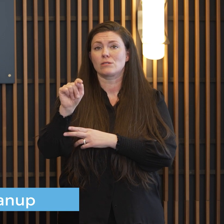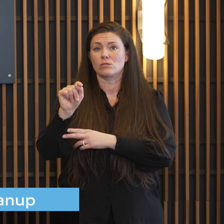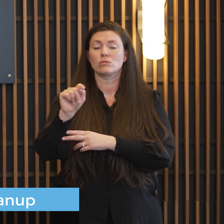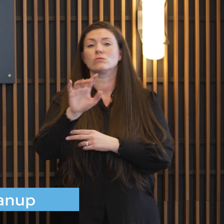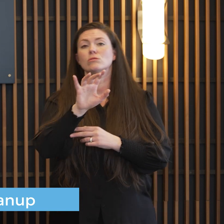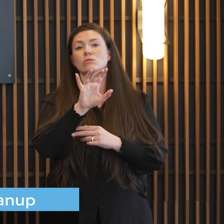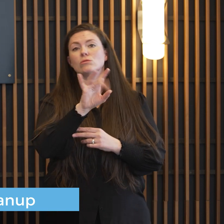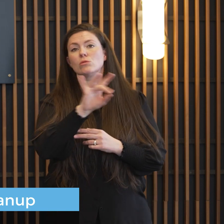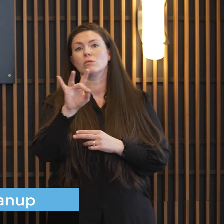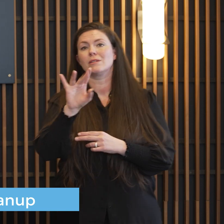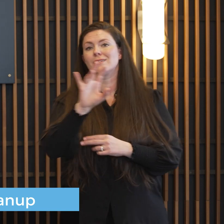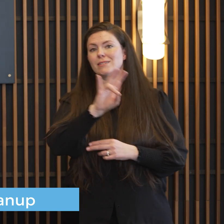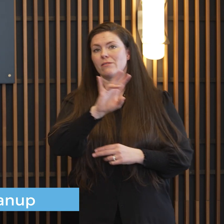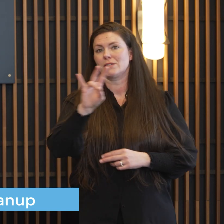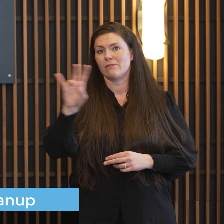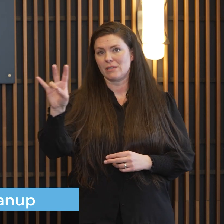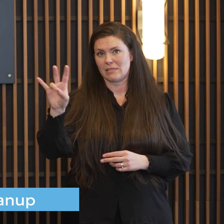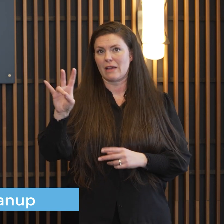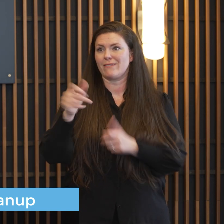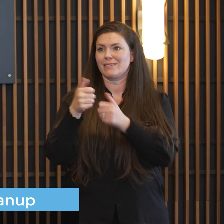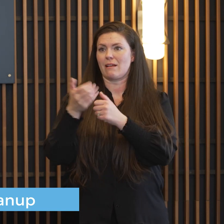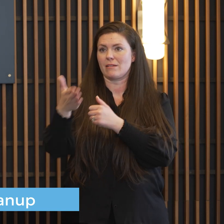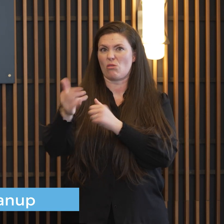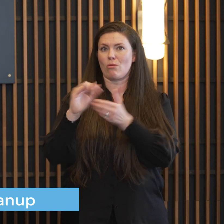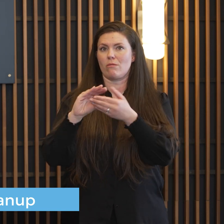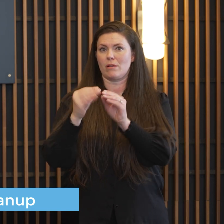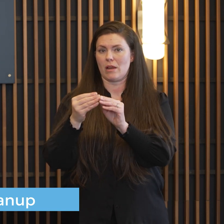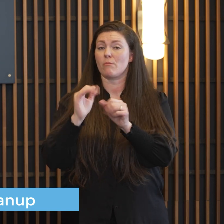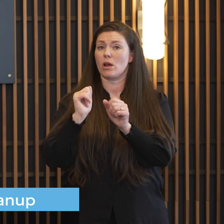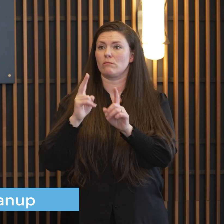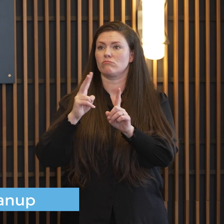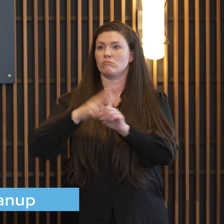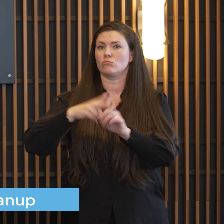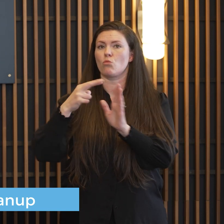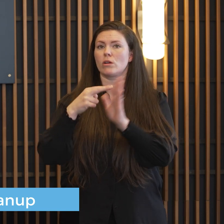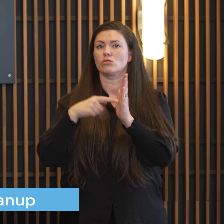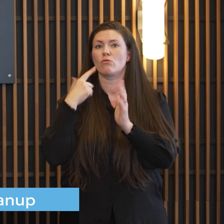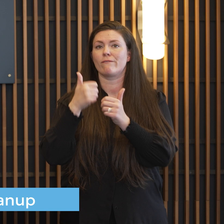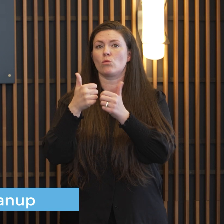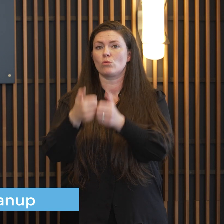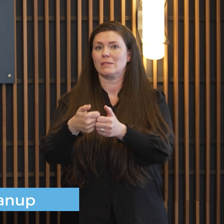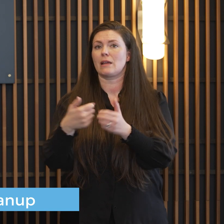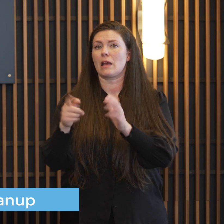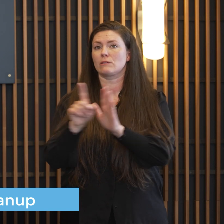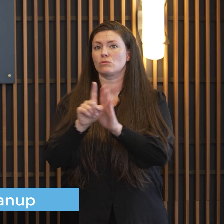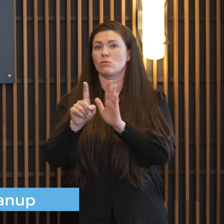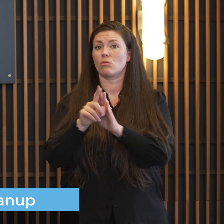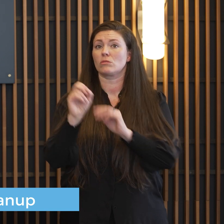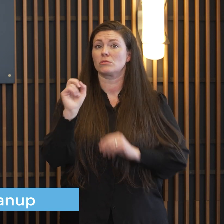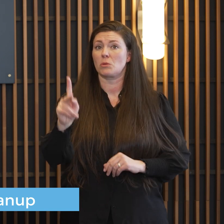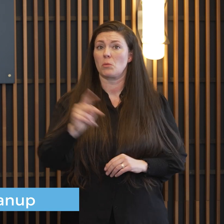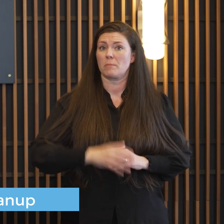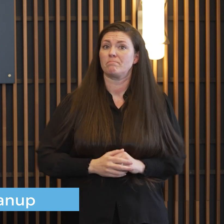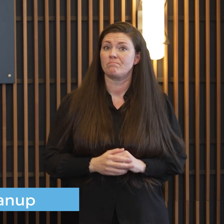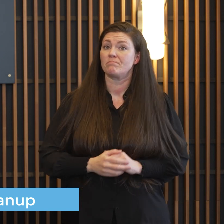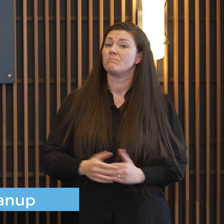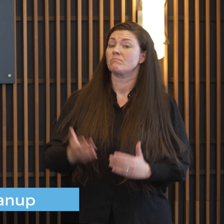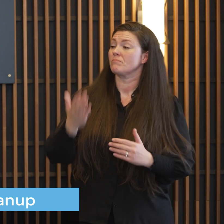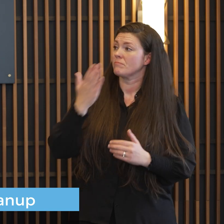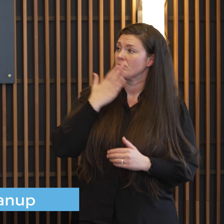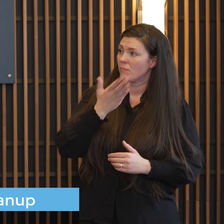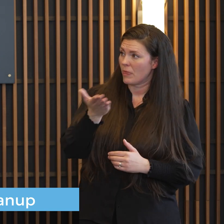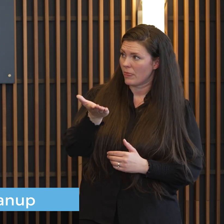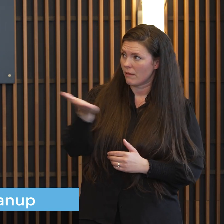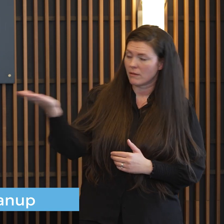888-777 so we're pretty good about keeping people up to date through those two mediums so with that i want to thank